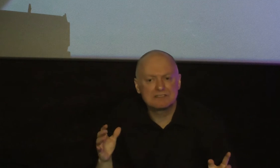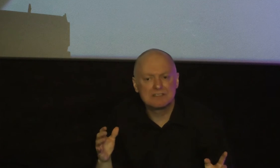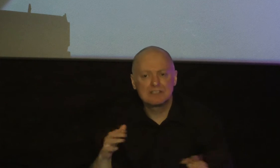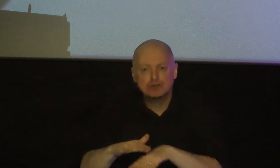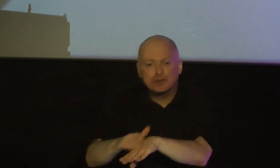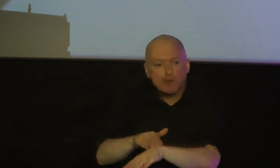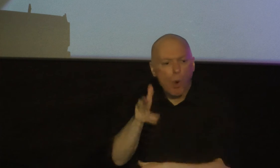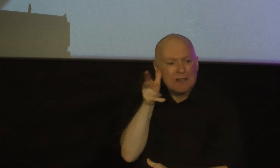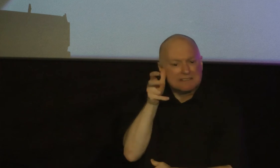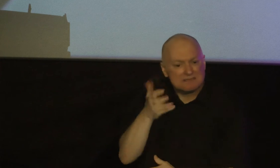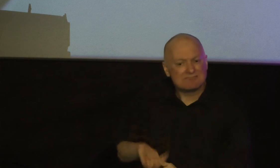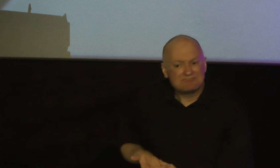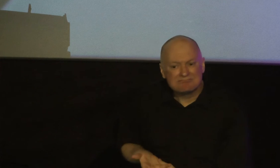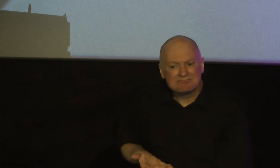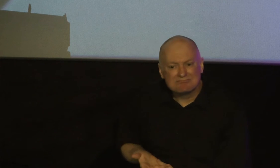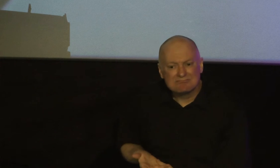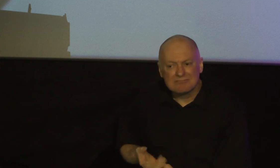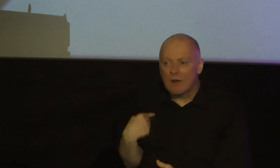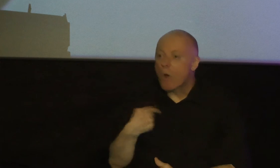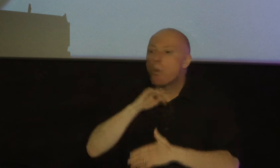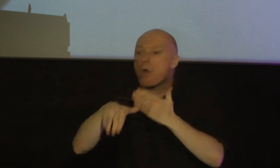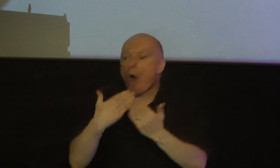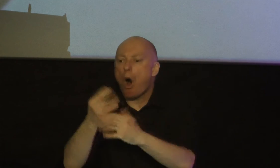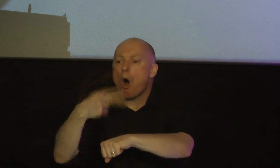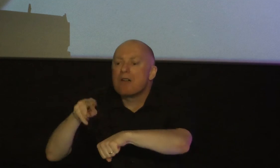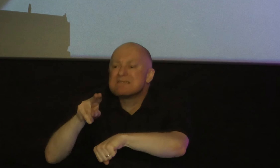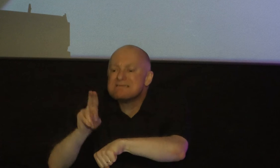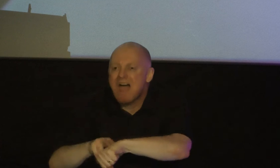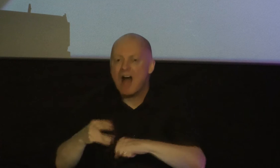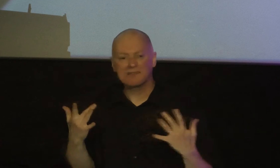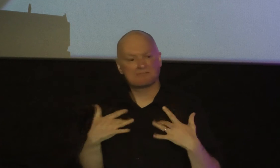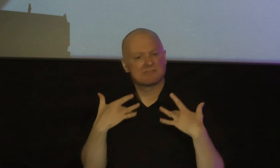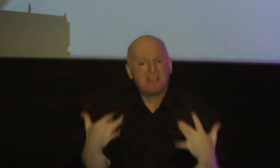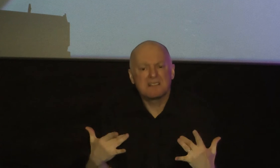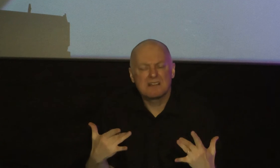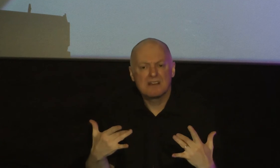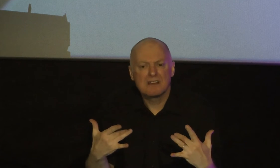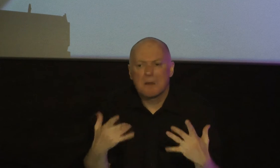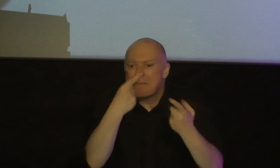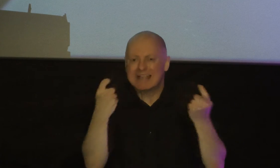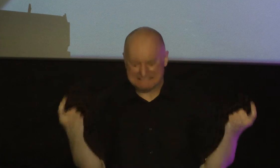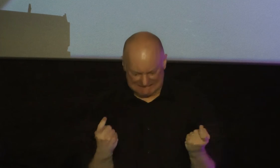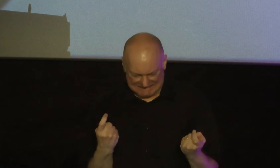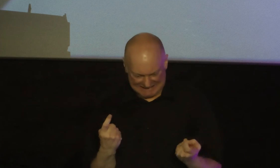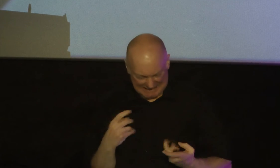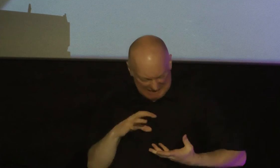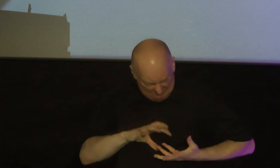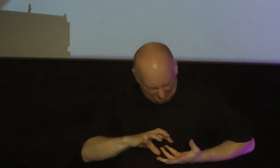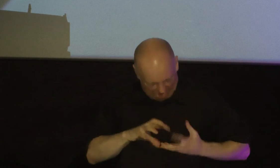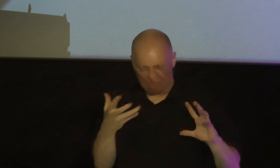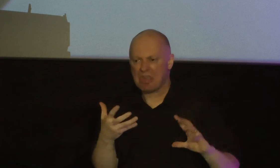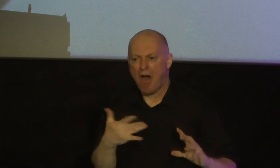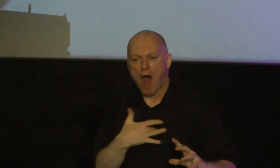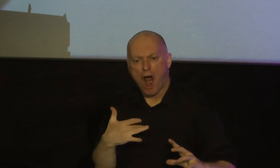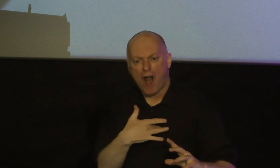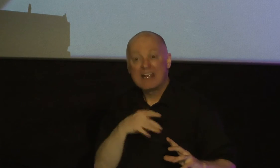listen we all have a natural inclination because sin has corrupted the human heart and even christians who are